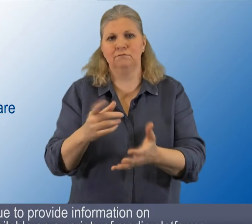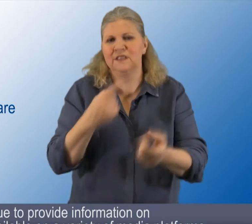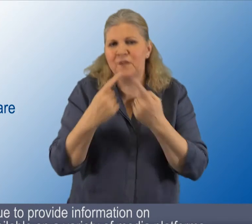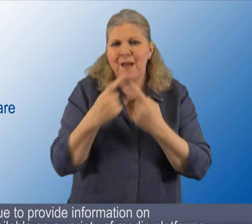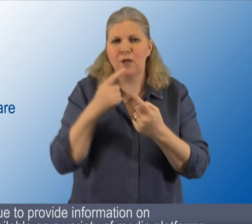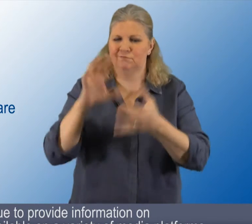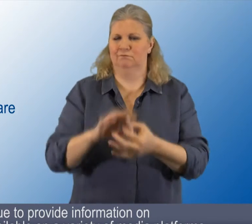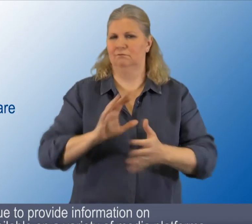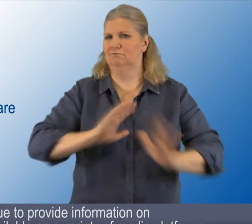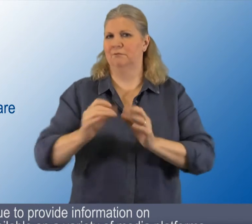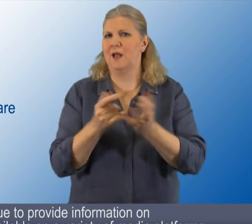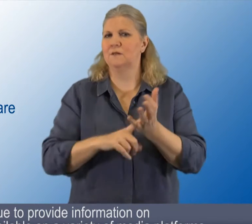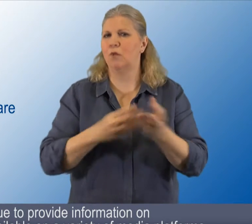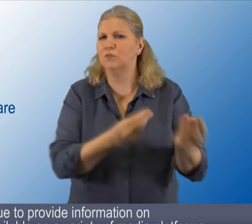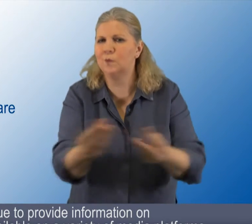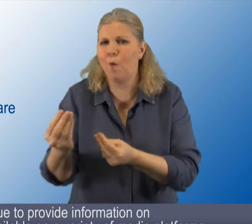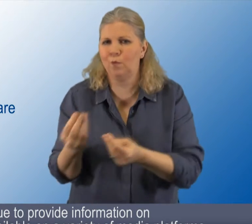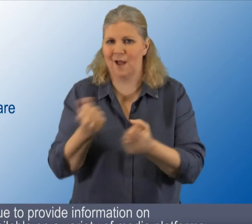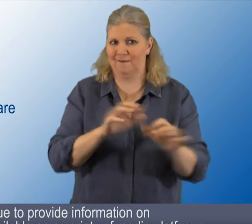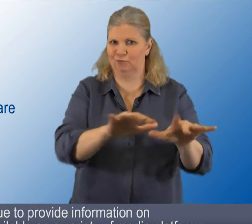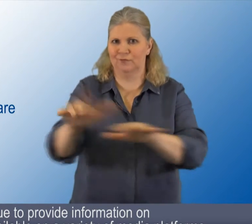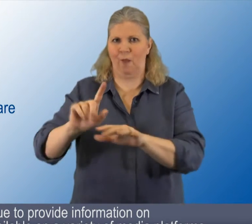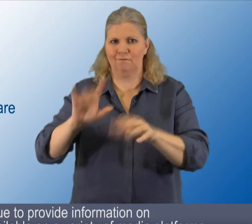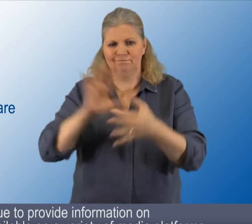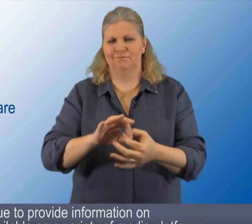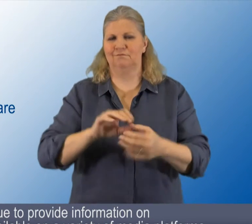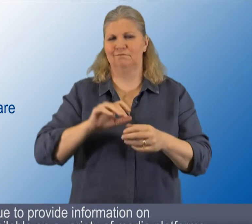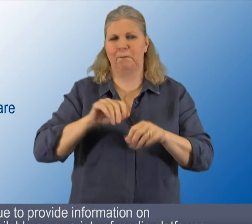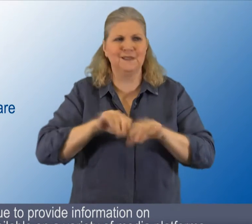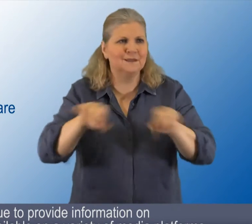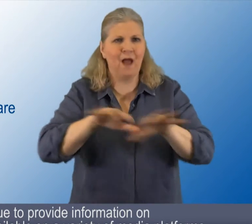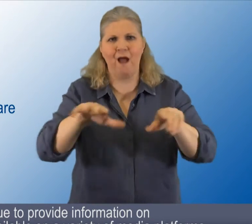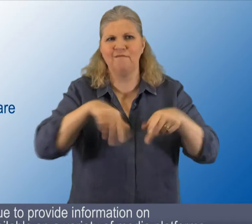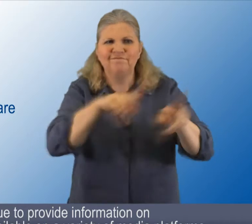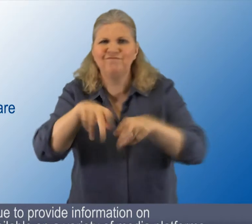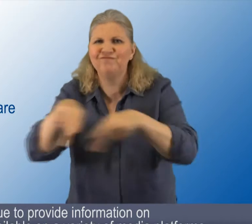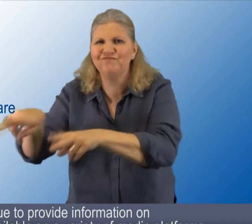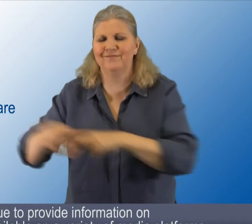Continue to provide information on BSL resources available on a variety of media platforms